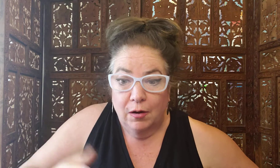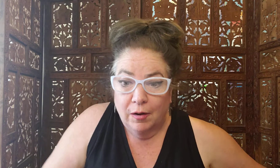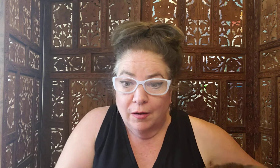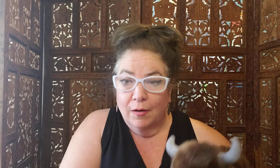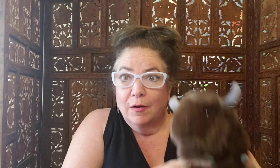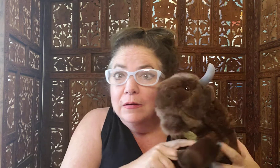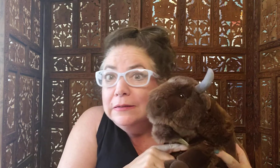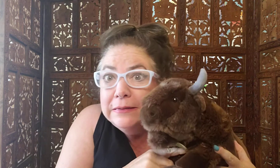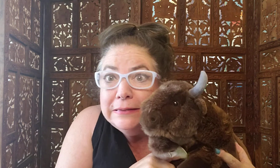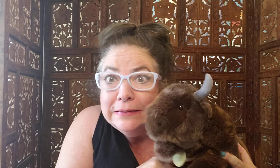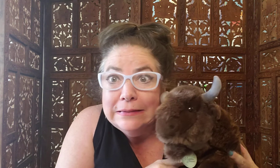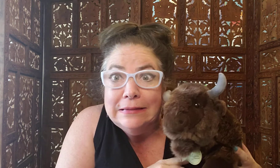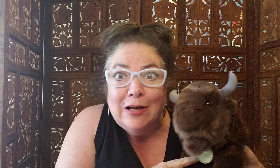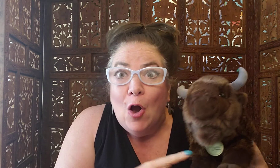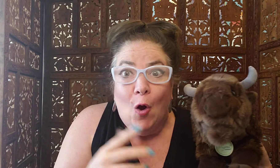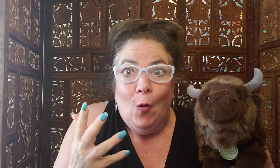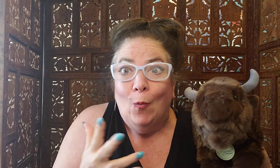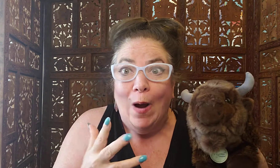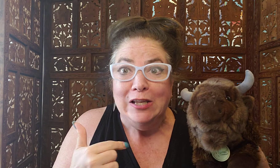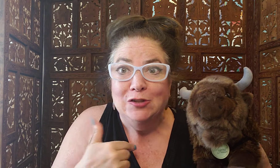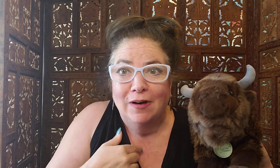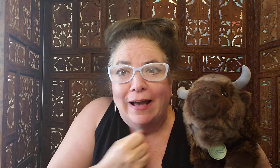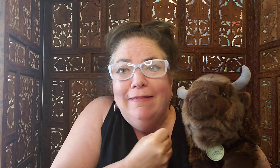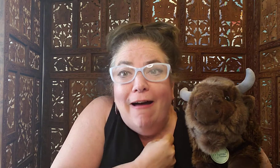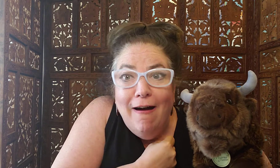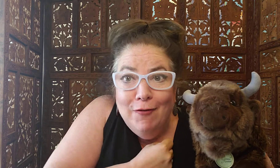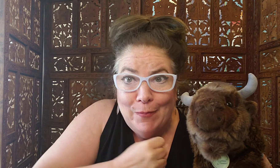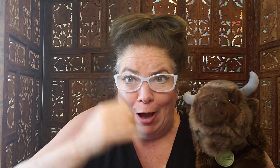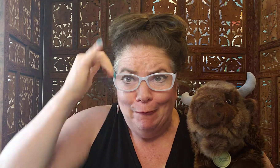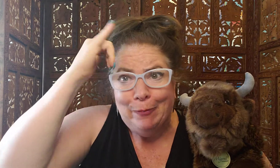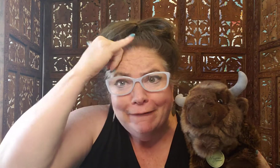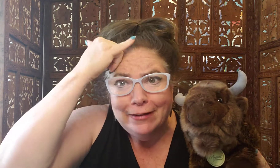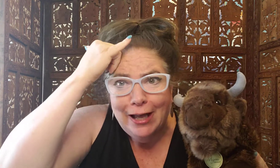what do I love about Buffalo?